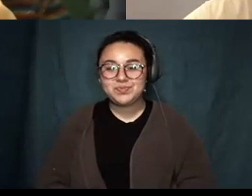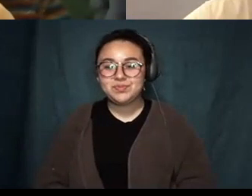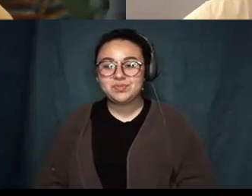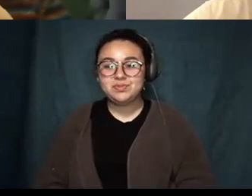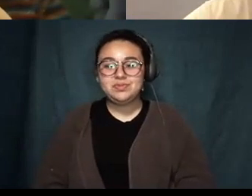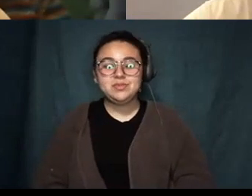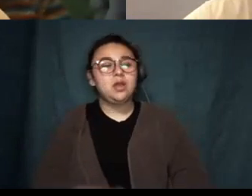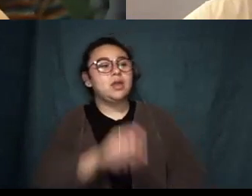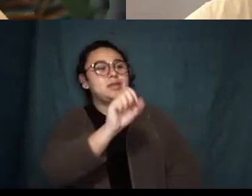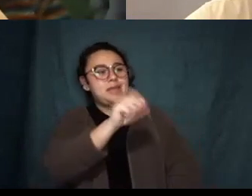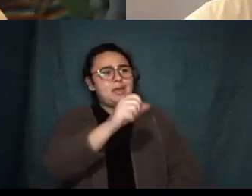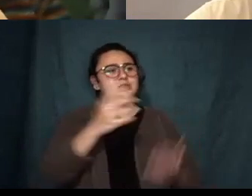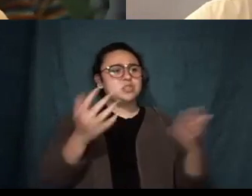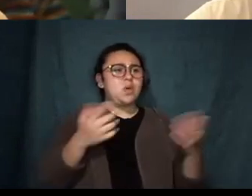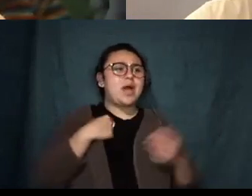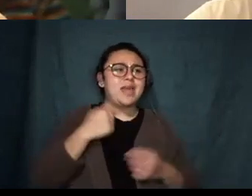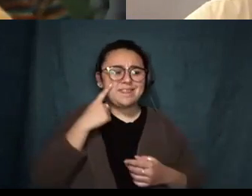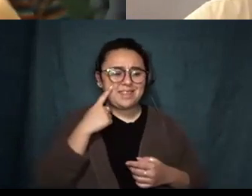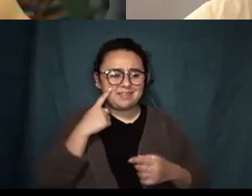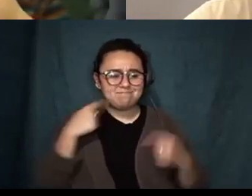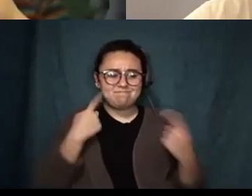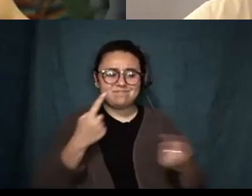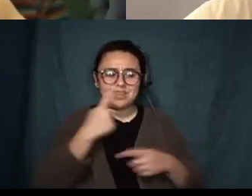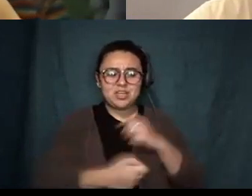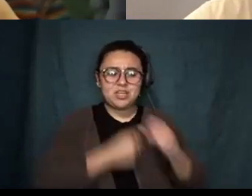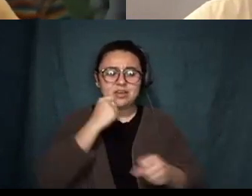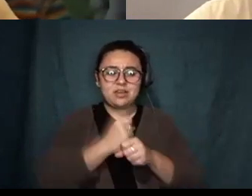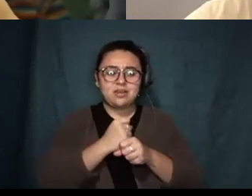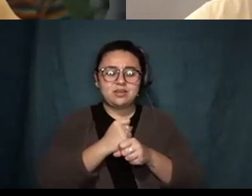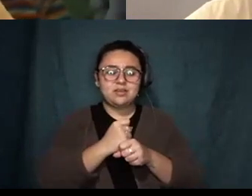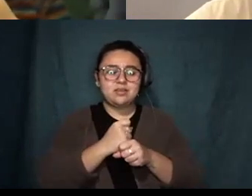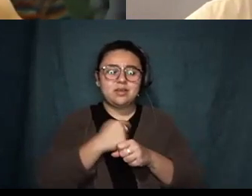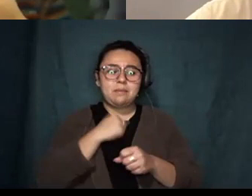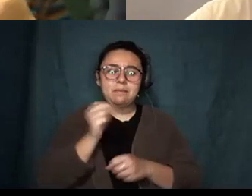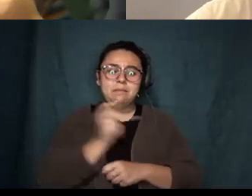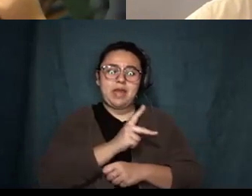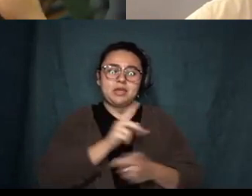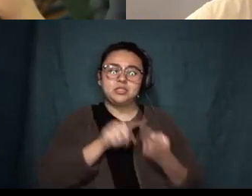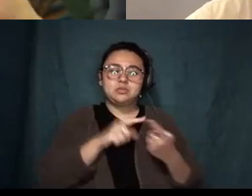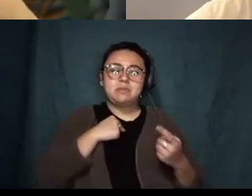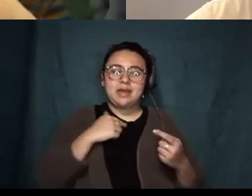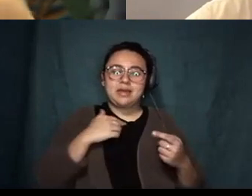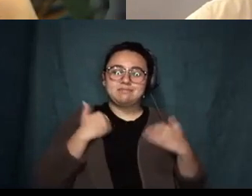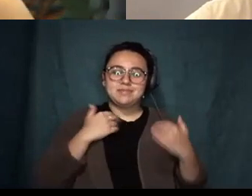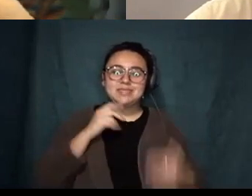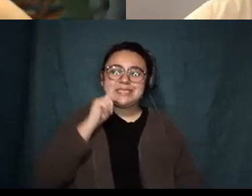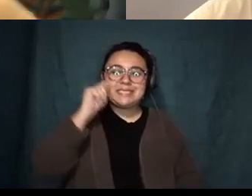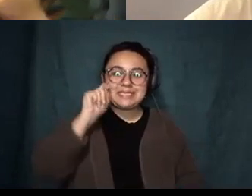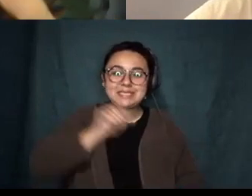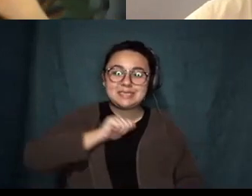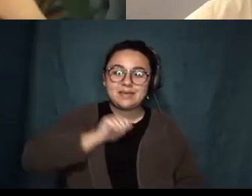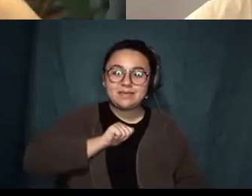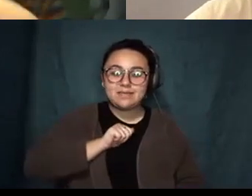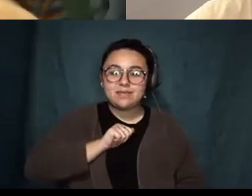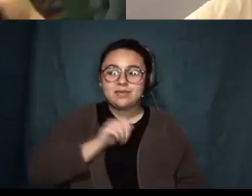yeah so I think the past year I've been like really reverting into my teenage self so I've been like listening through the